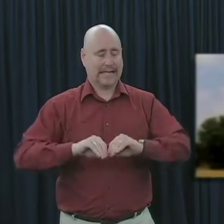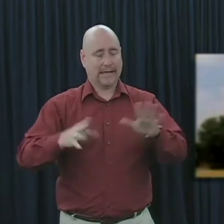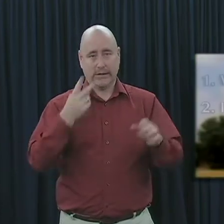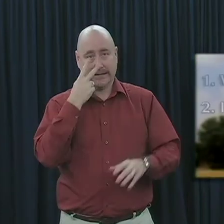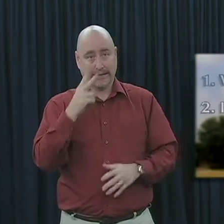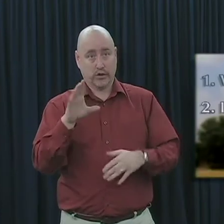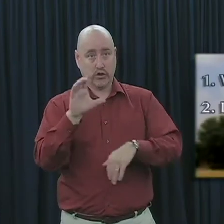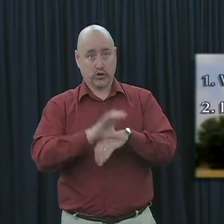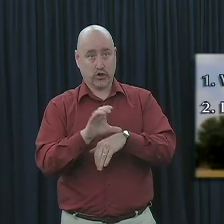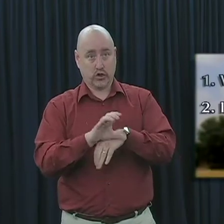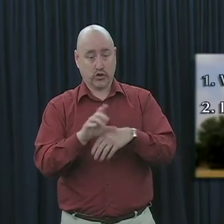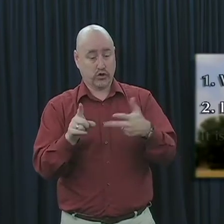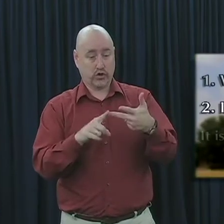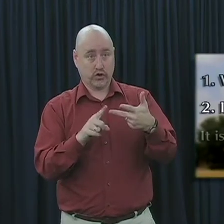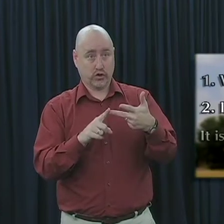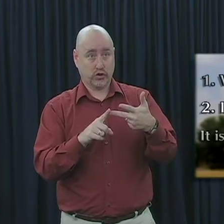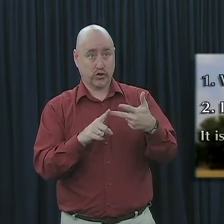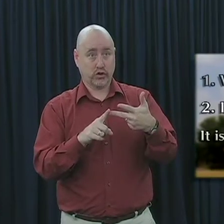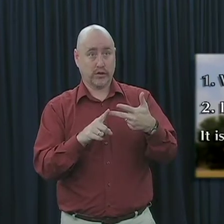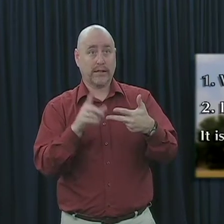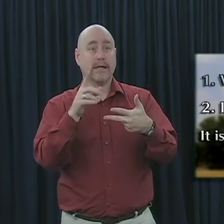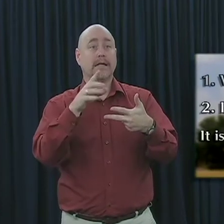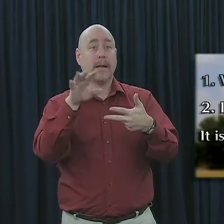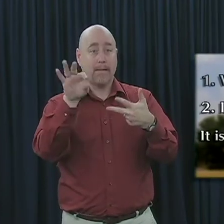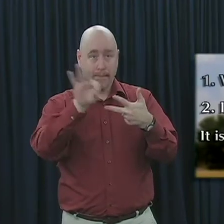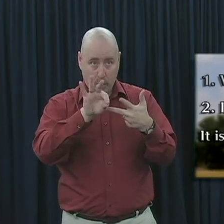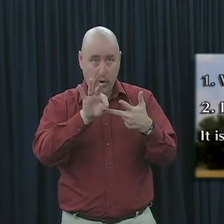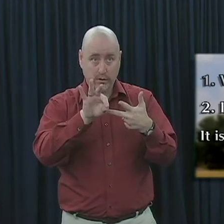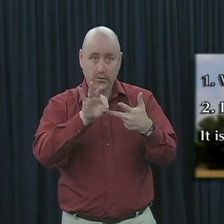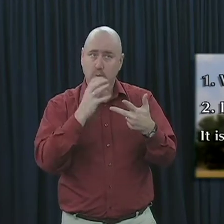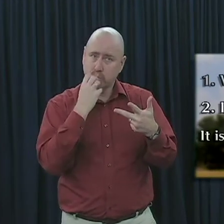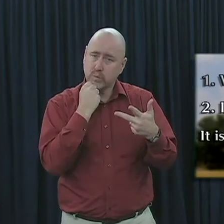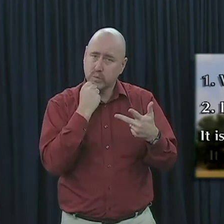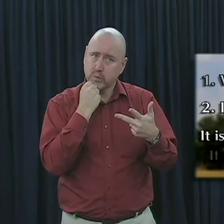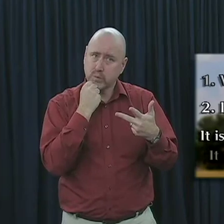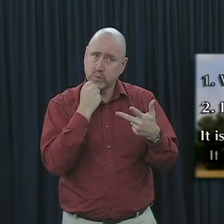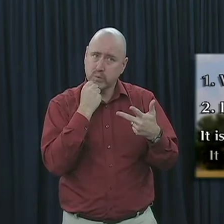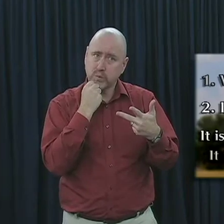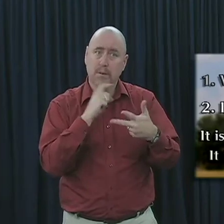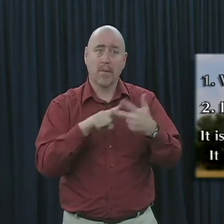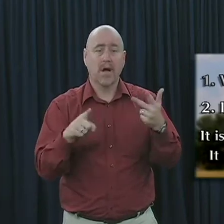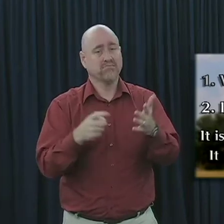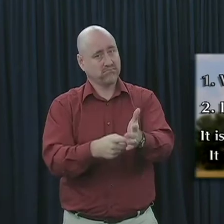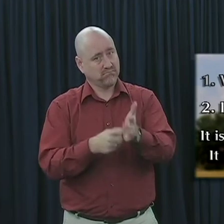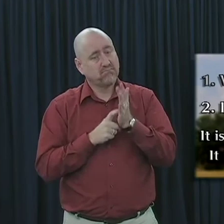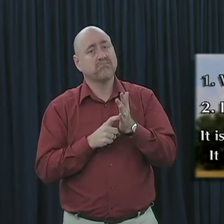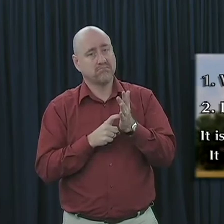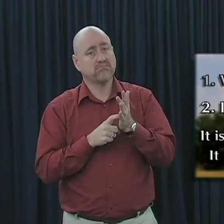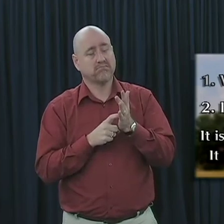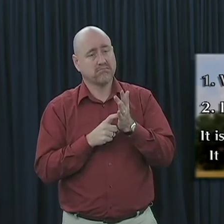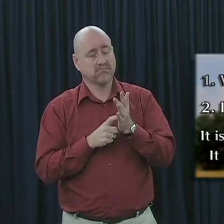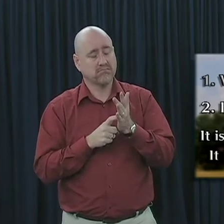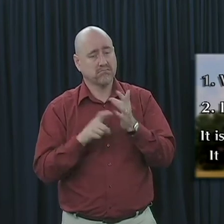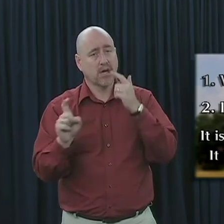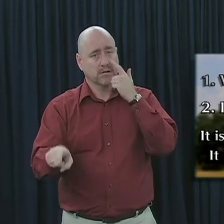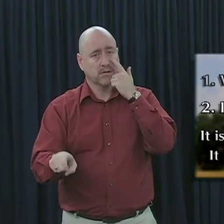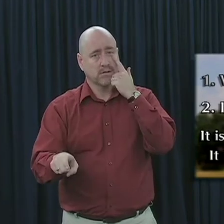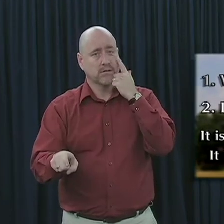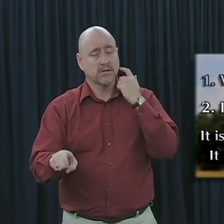see that the church is not only important and valuable, but it is also absolutely necessary and